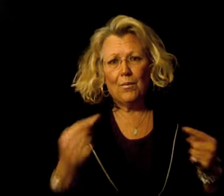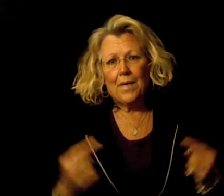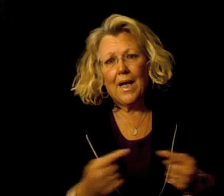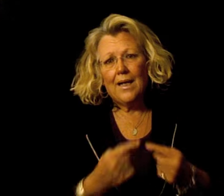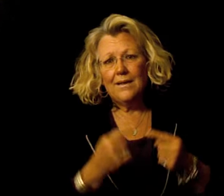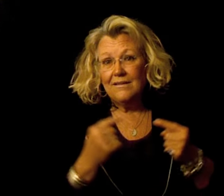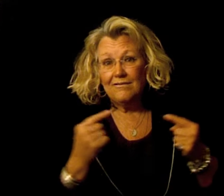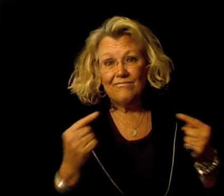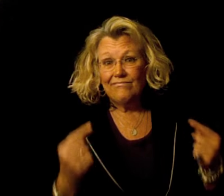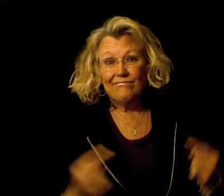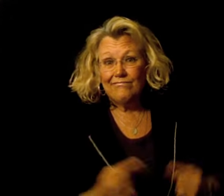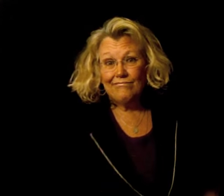pain